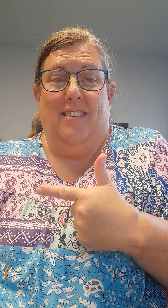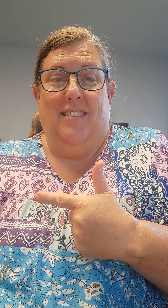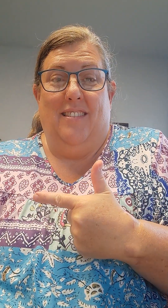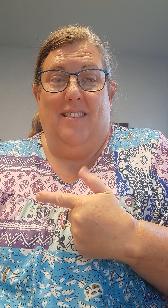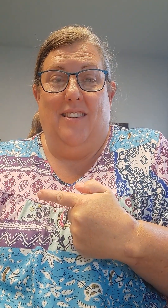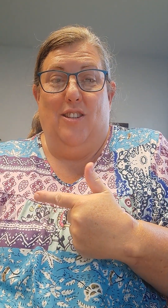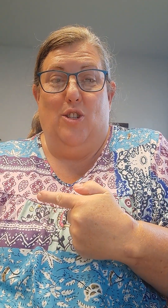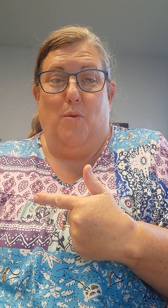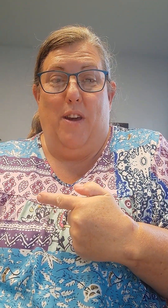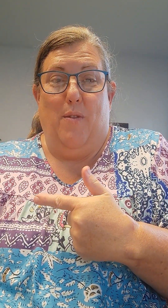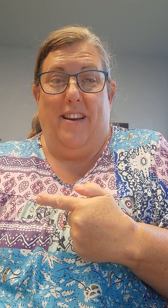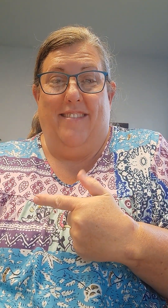Twenty-one.